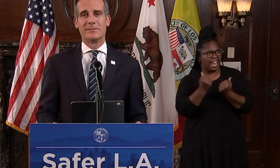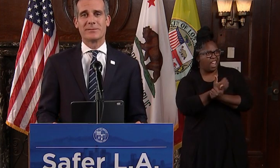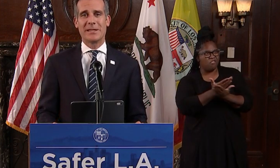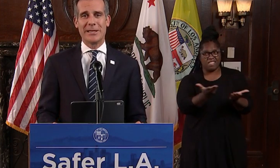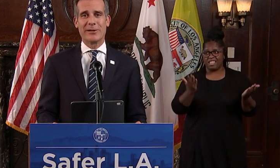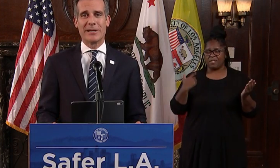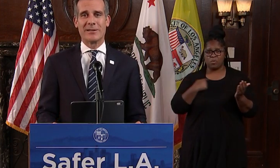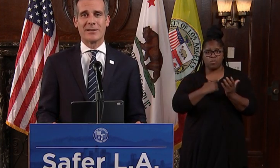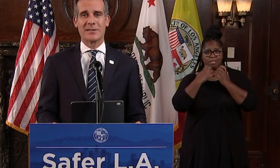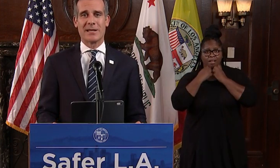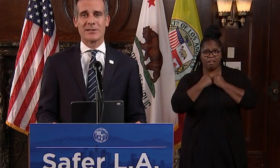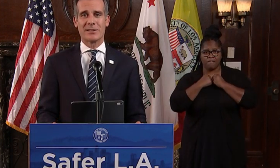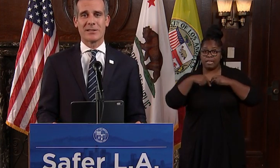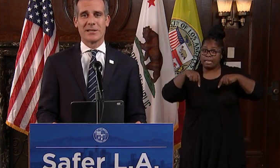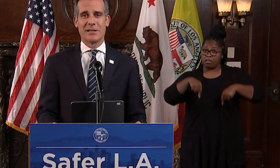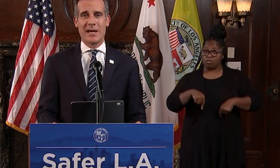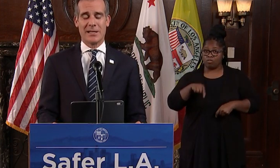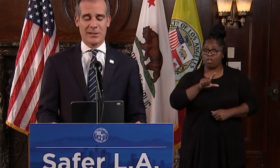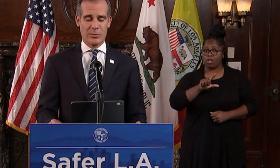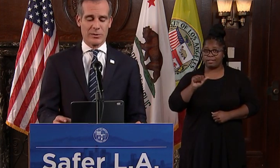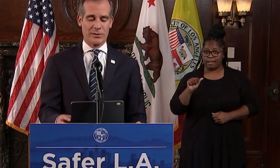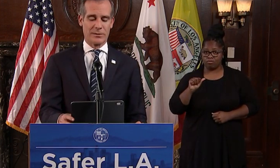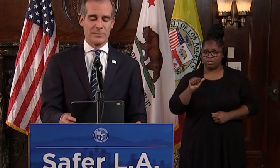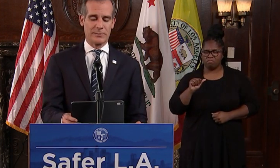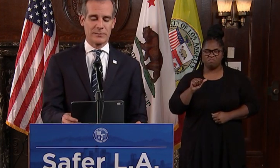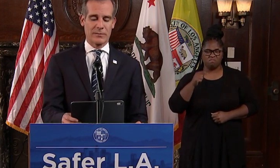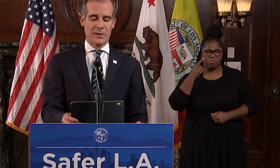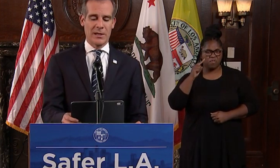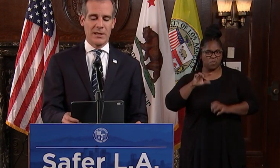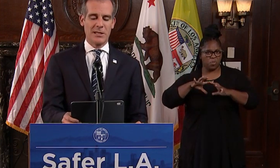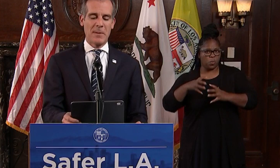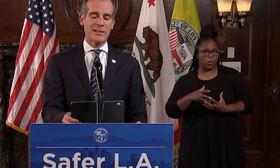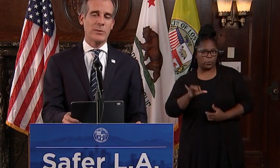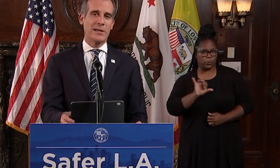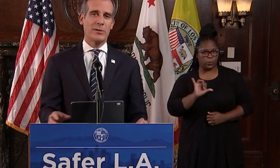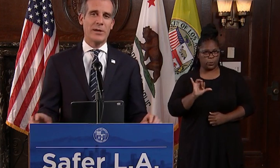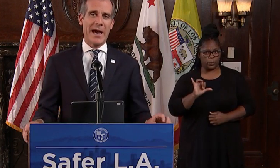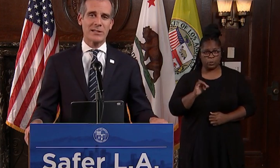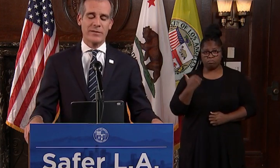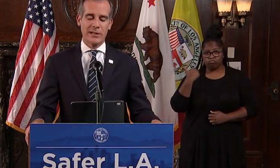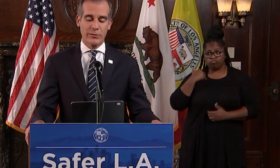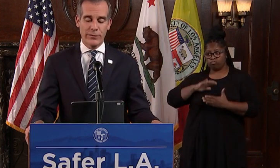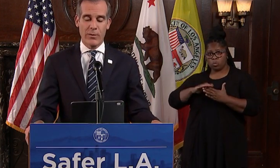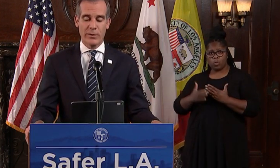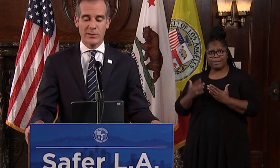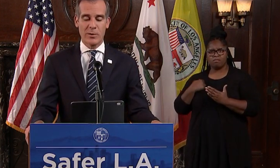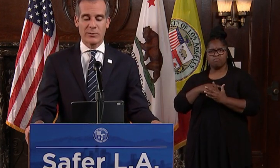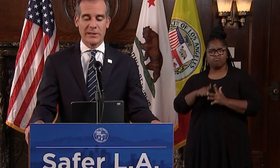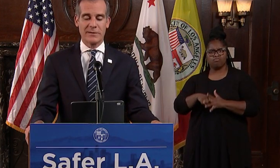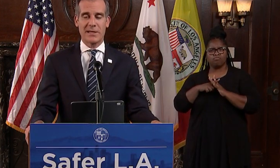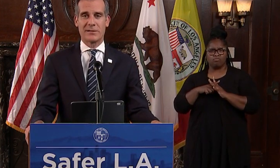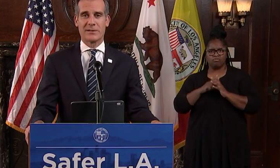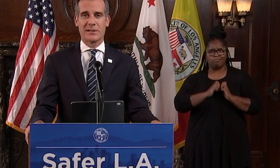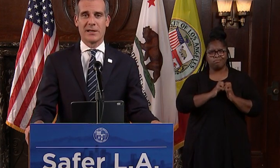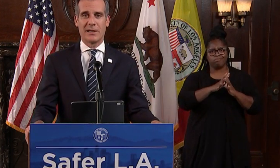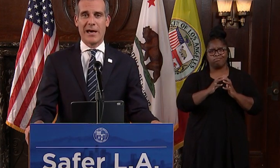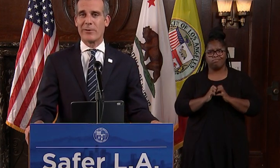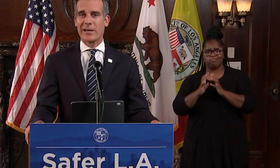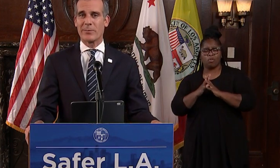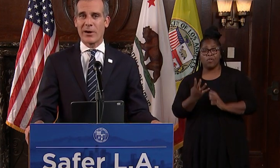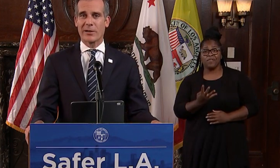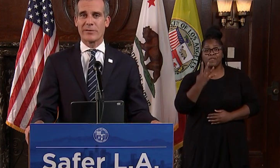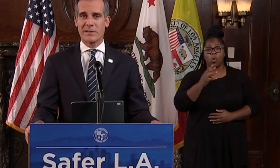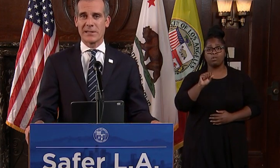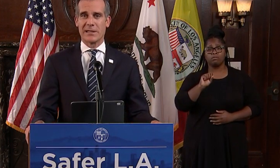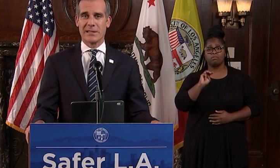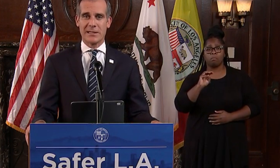love here in Los Angeles and in this world. This past weekend we activated four smoke relief centers at